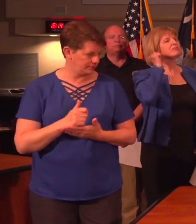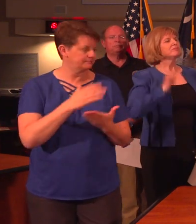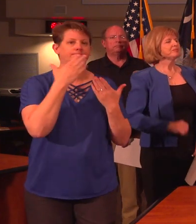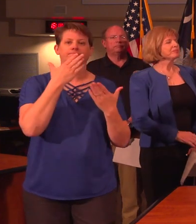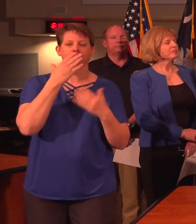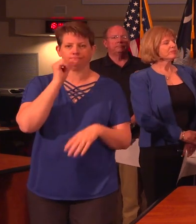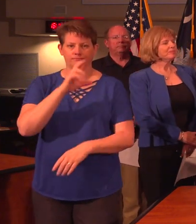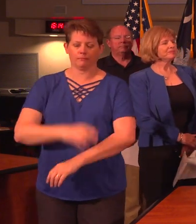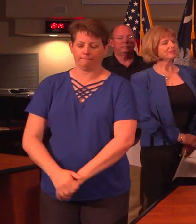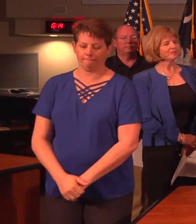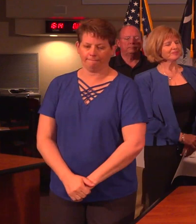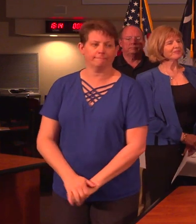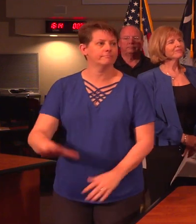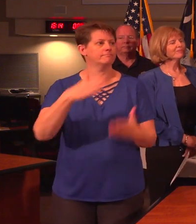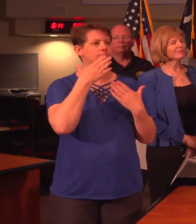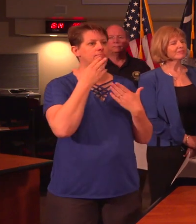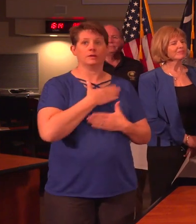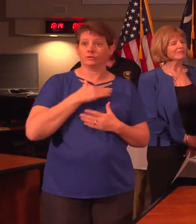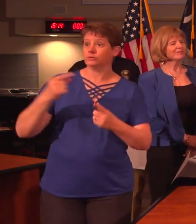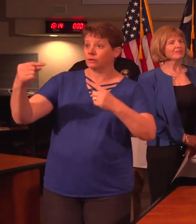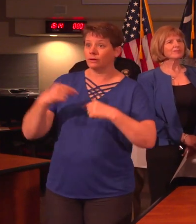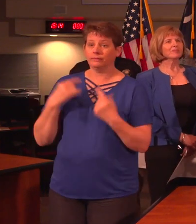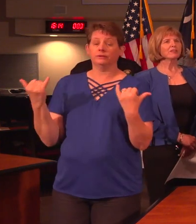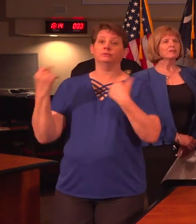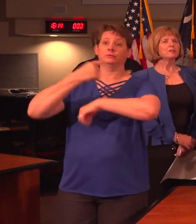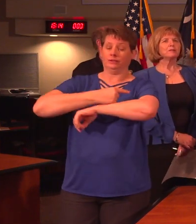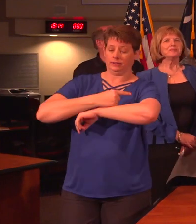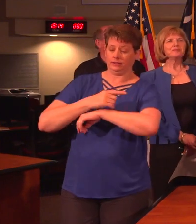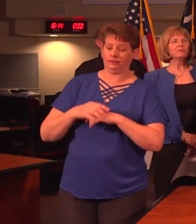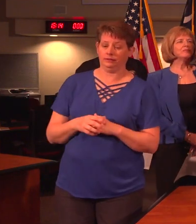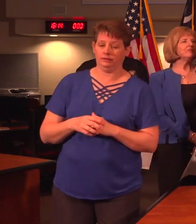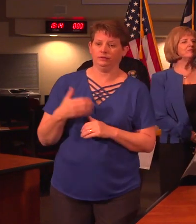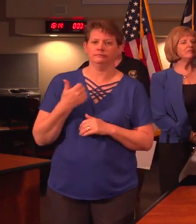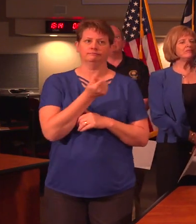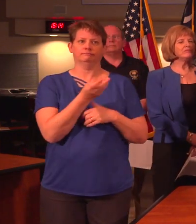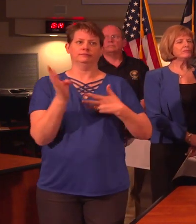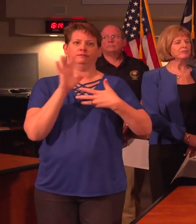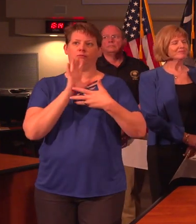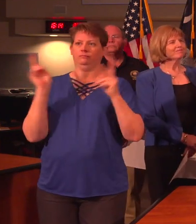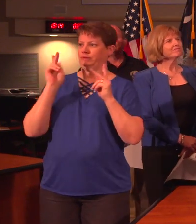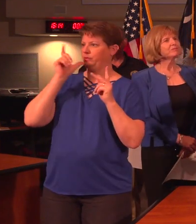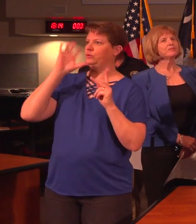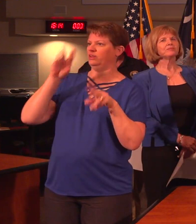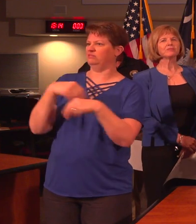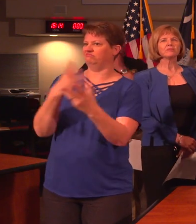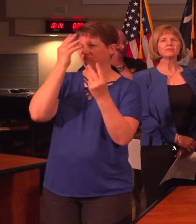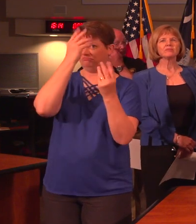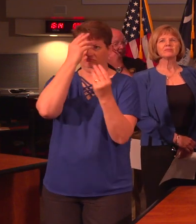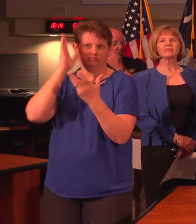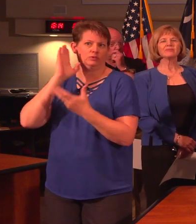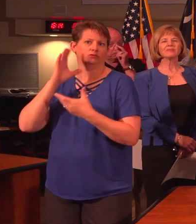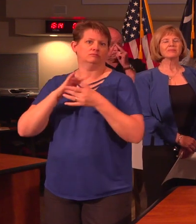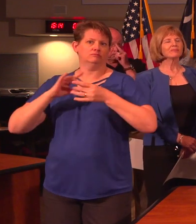Thank you, sir. We appreciate you coming today. We have a number of people who will provide information,